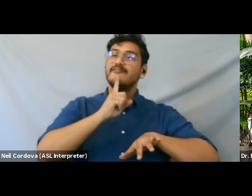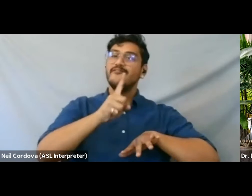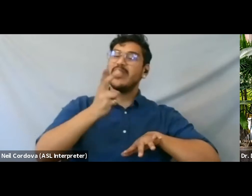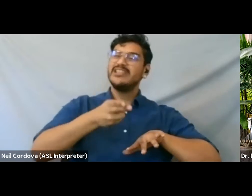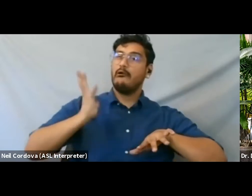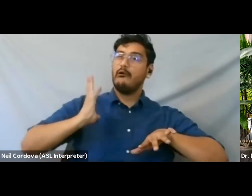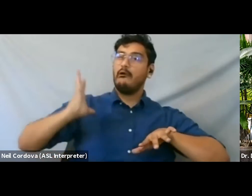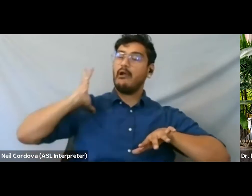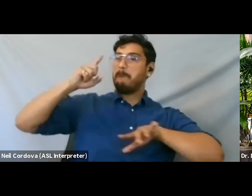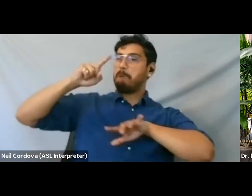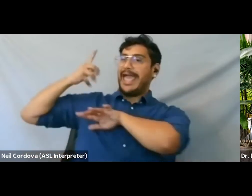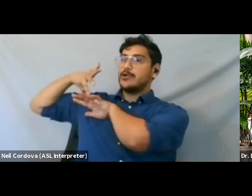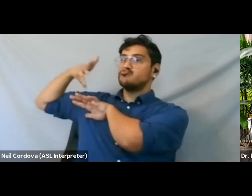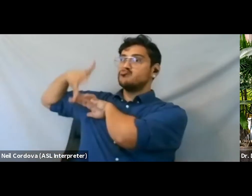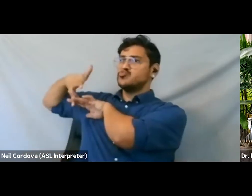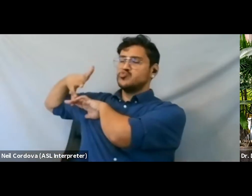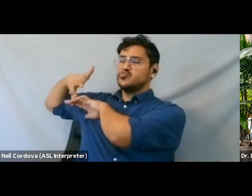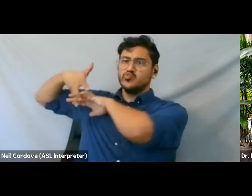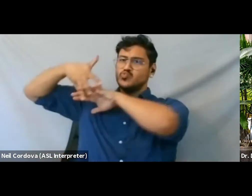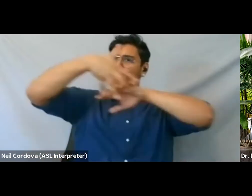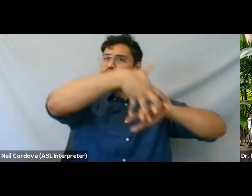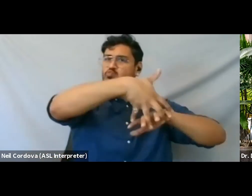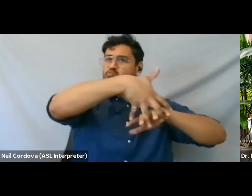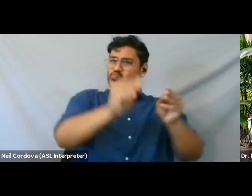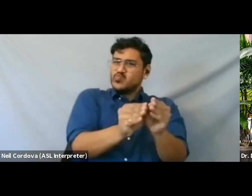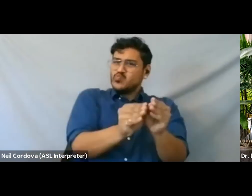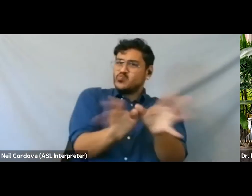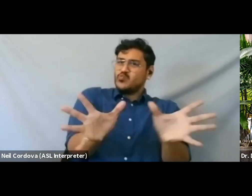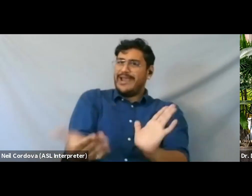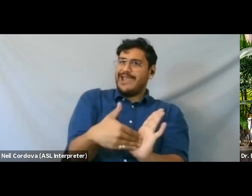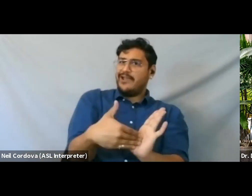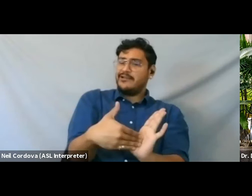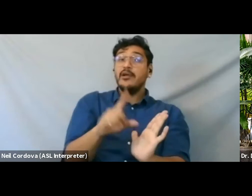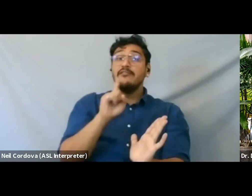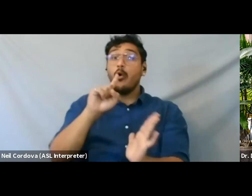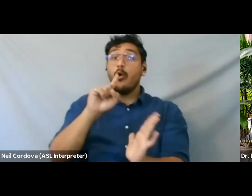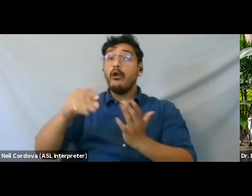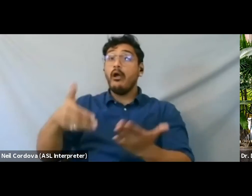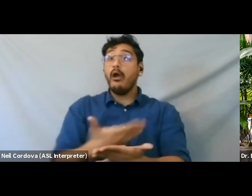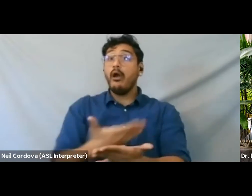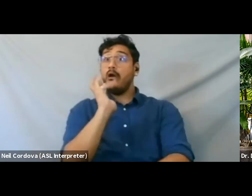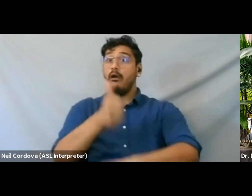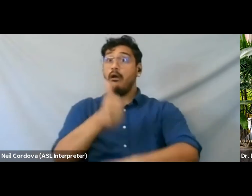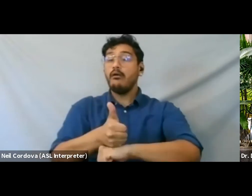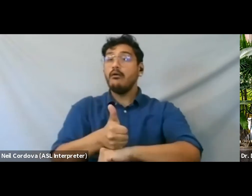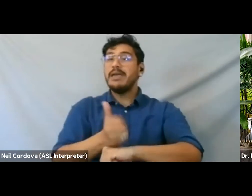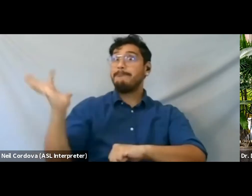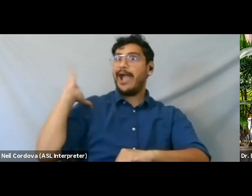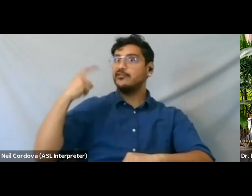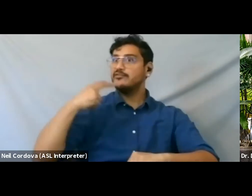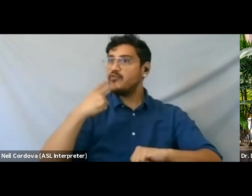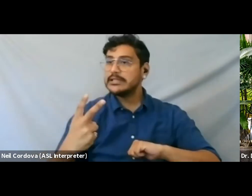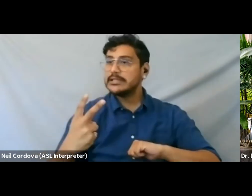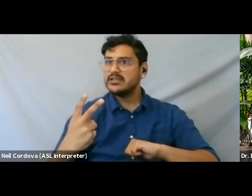visionary work to reclaim and restore past narratives and voices, disrupt current